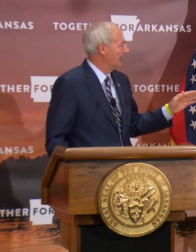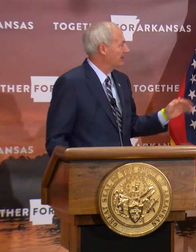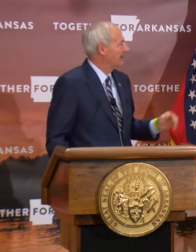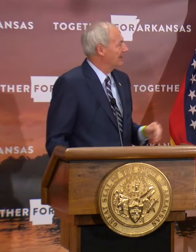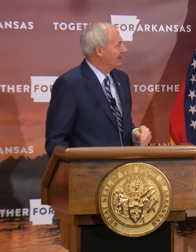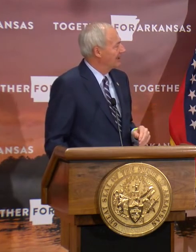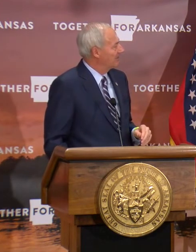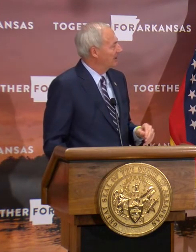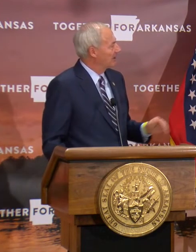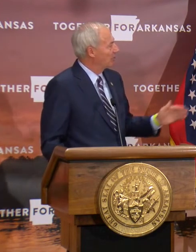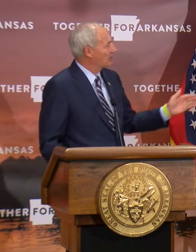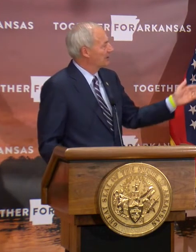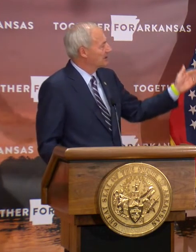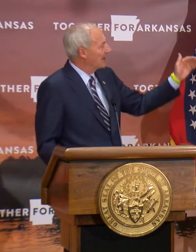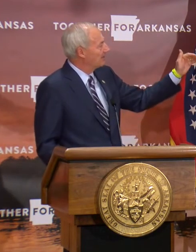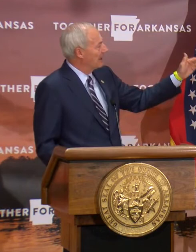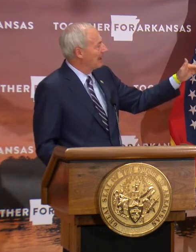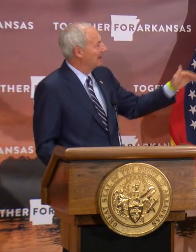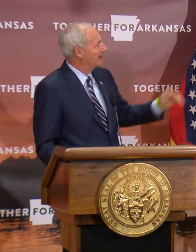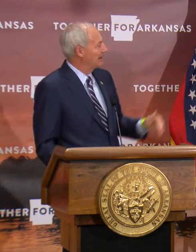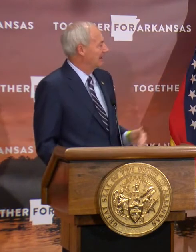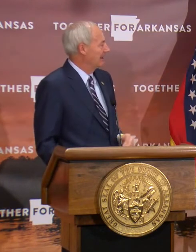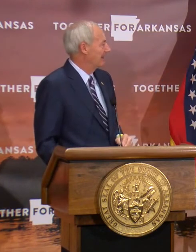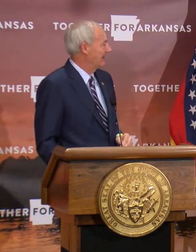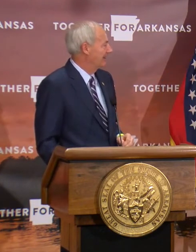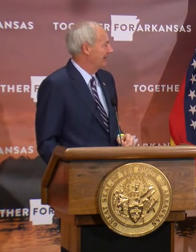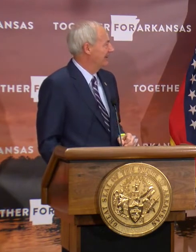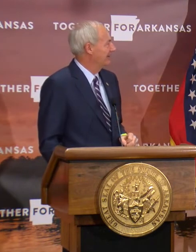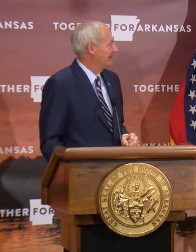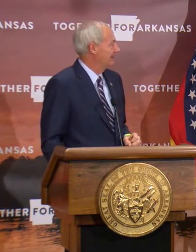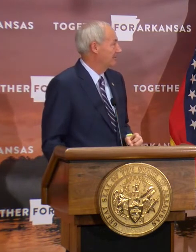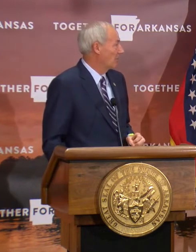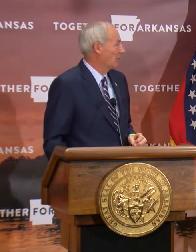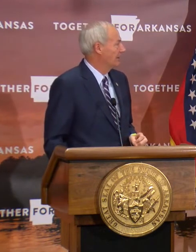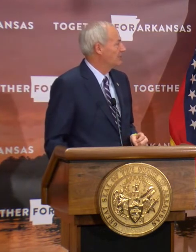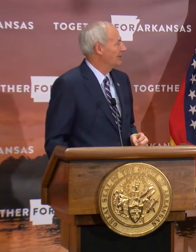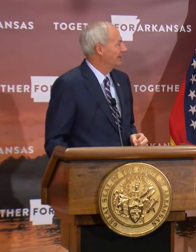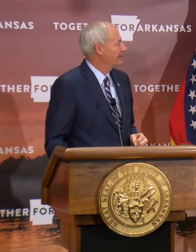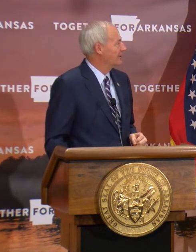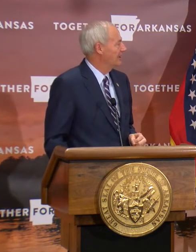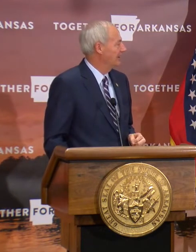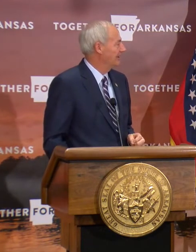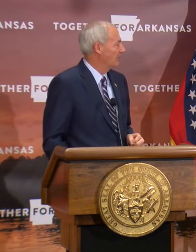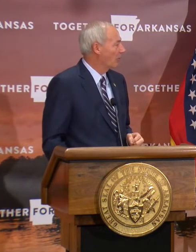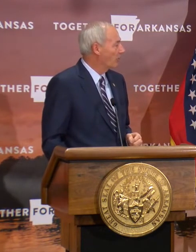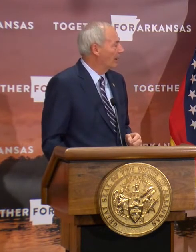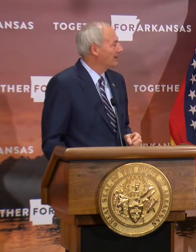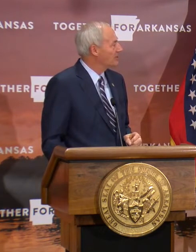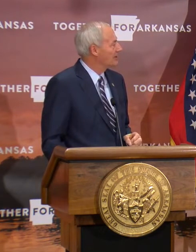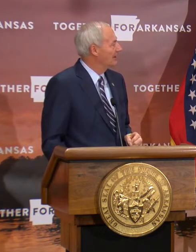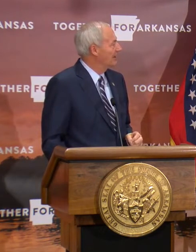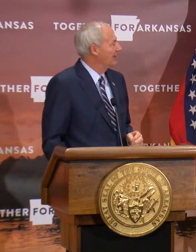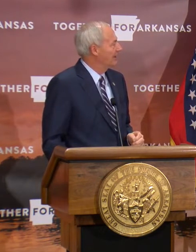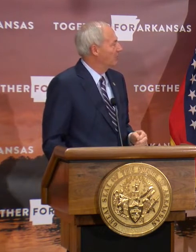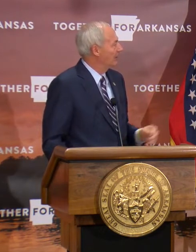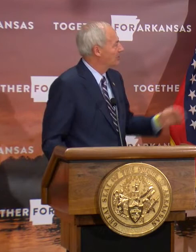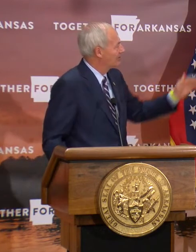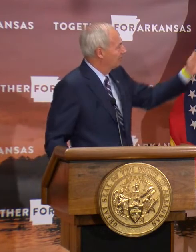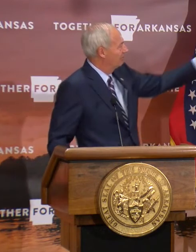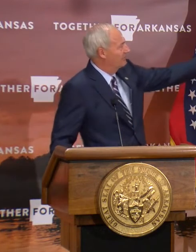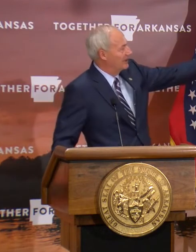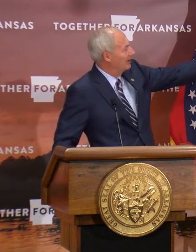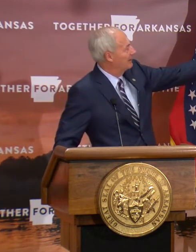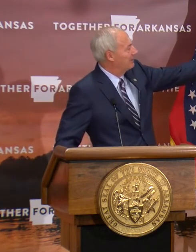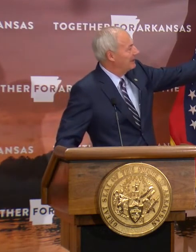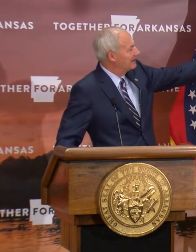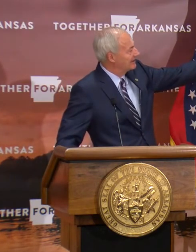time on it. But, of course, the top line in the orange is the northwest, which,